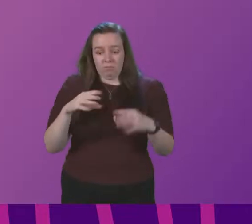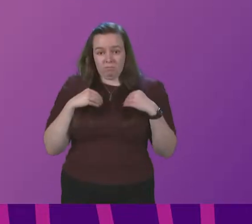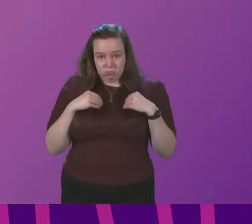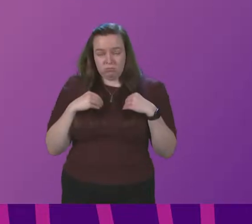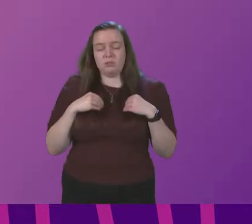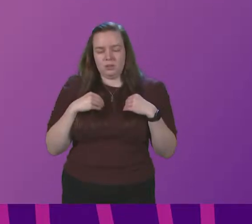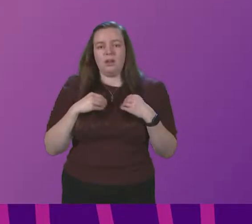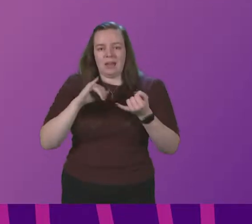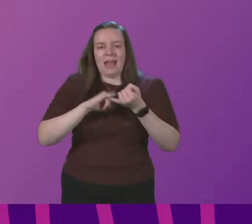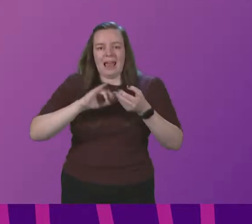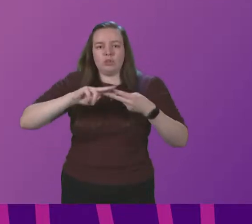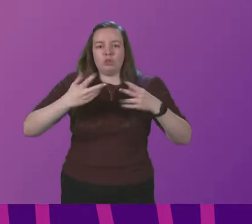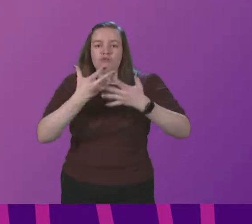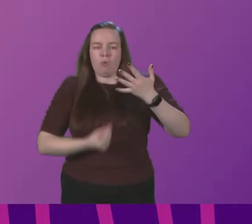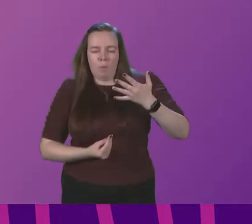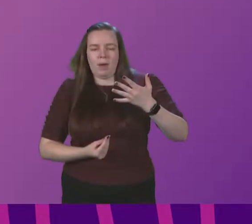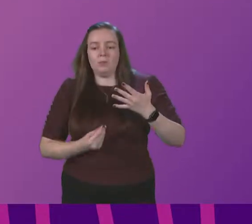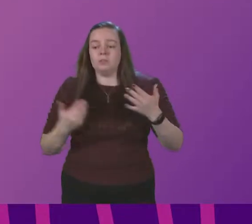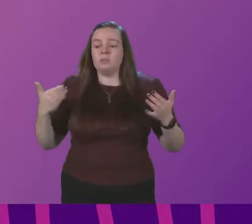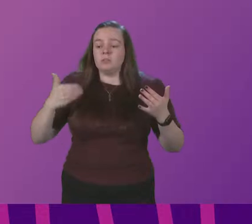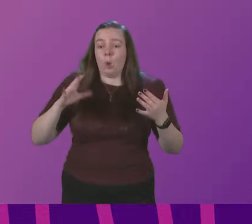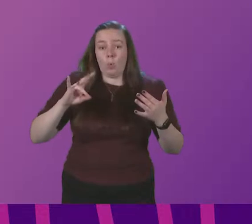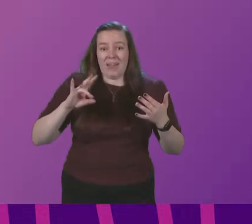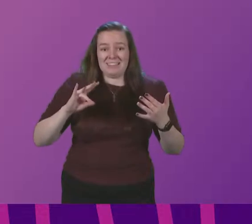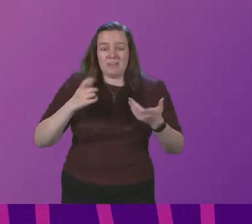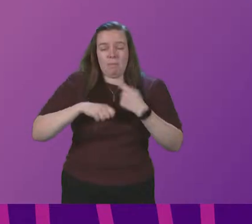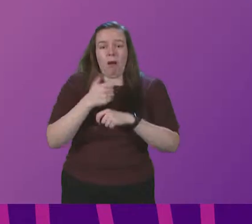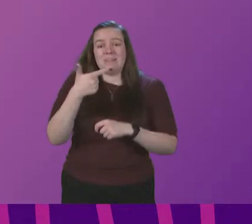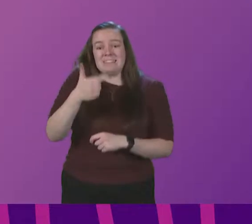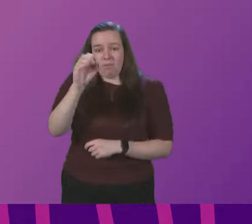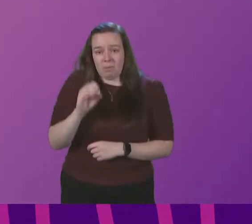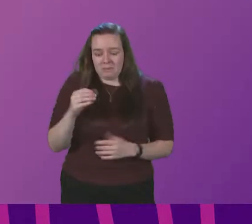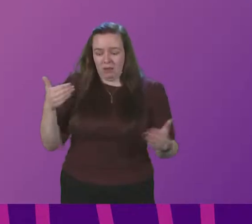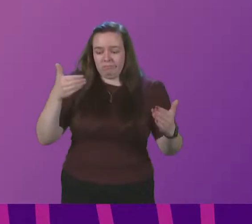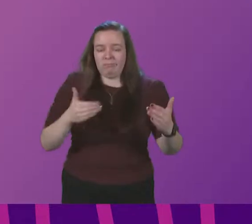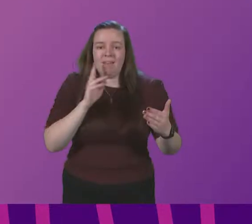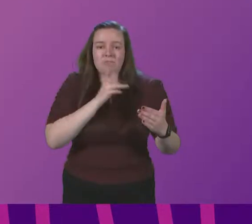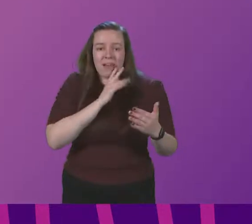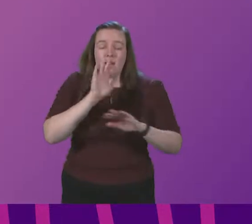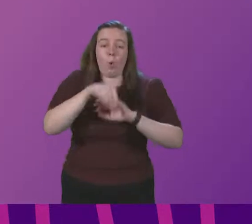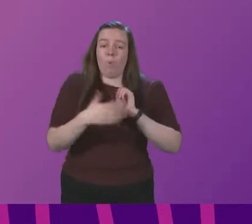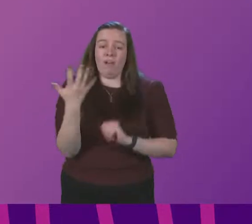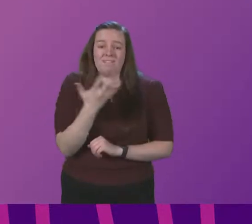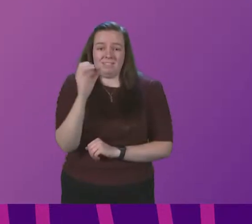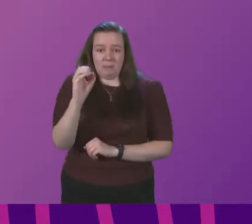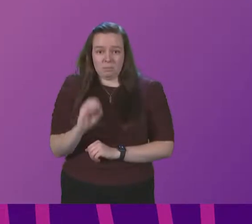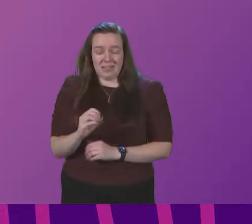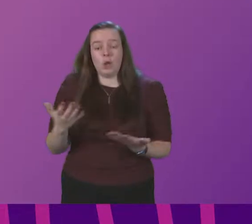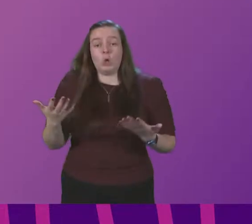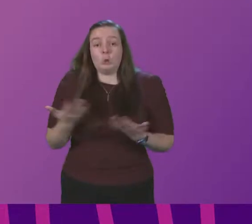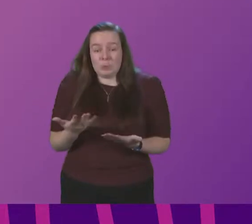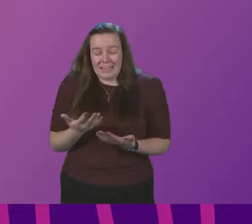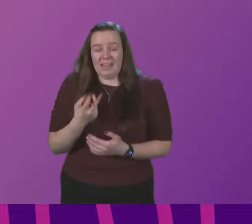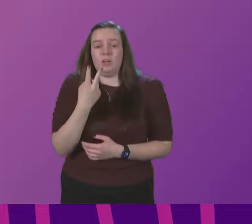this S-gene dropout. By Wednesday, that was 7 per cent. On Friday, it was above 15 per cent. Today, it is